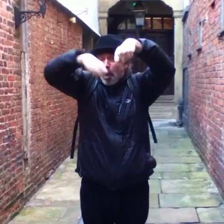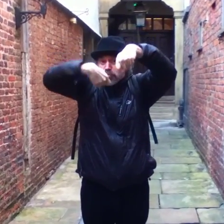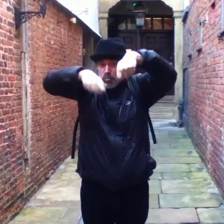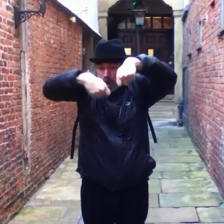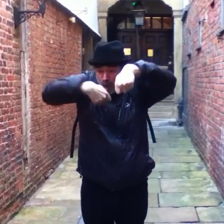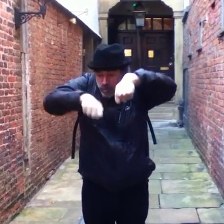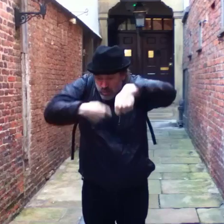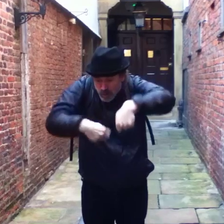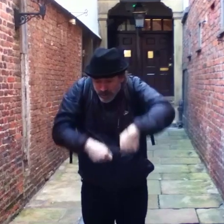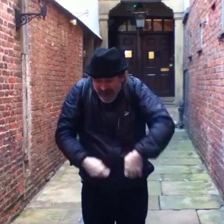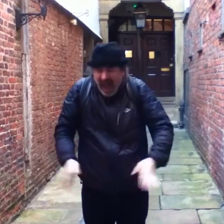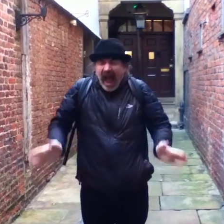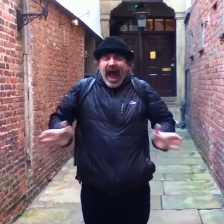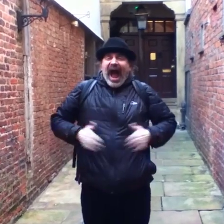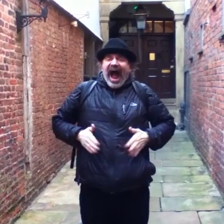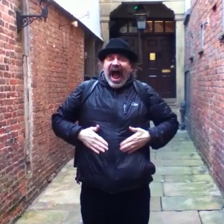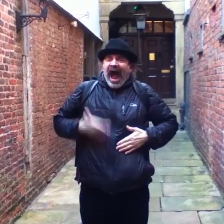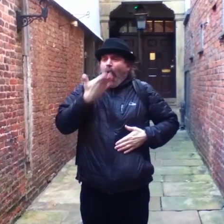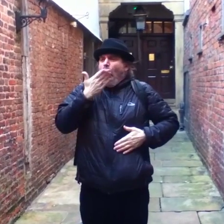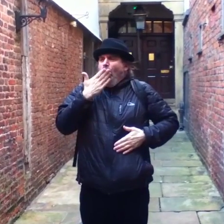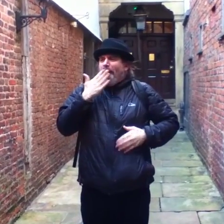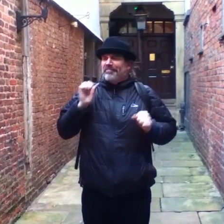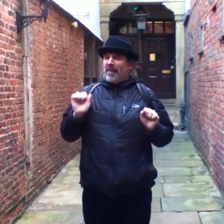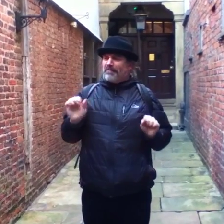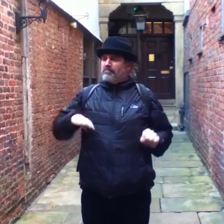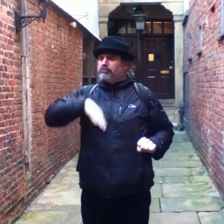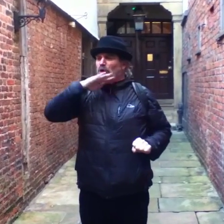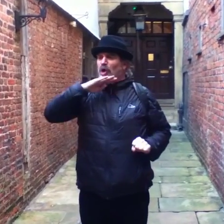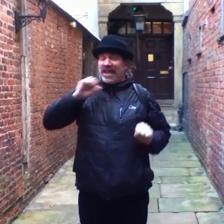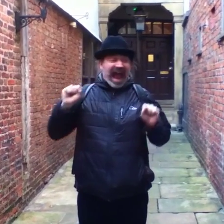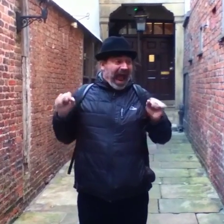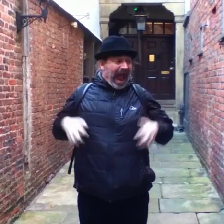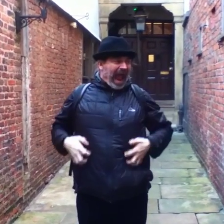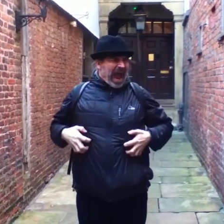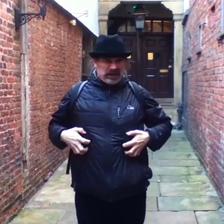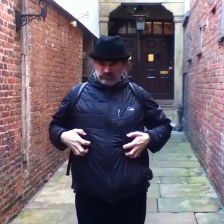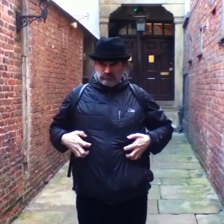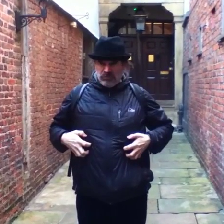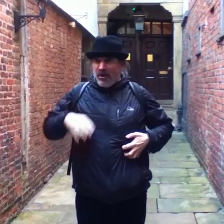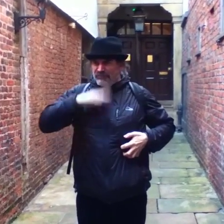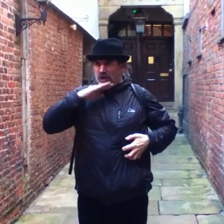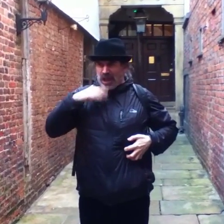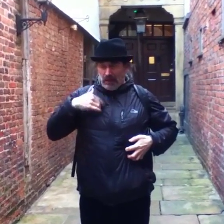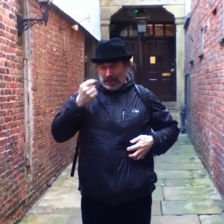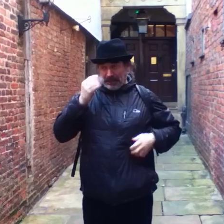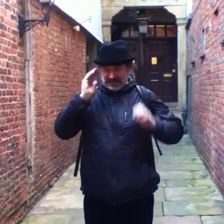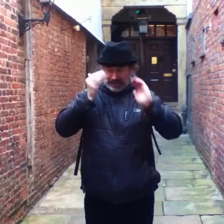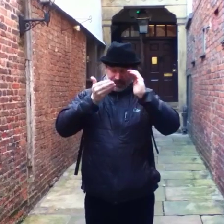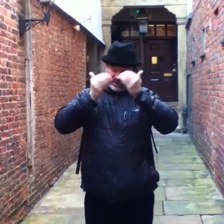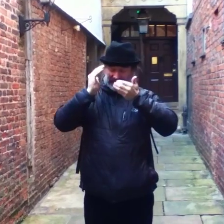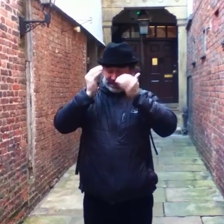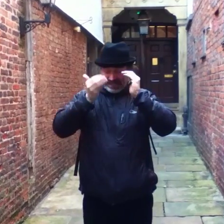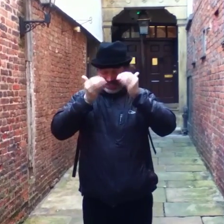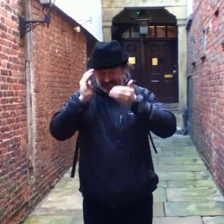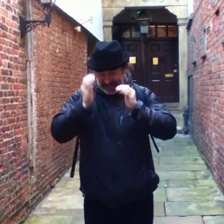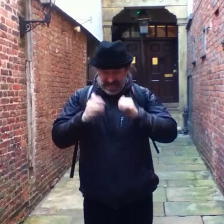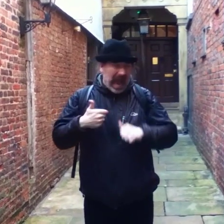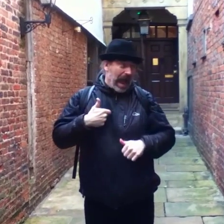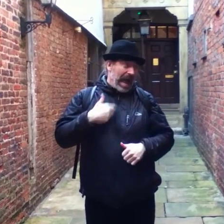So Douglas started to eat, and eat, and eat. Then he was full. And he started to get a little